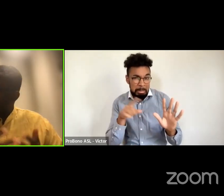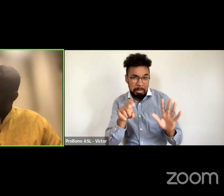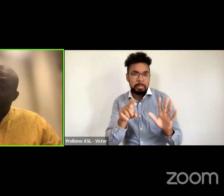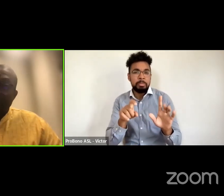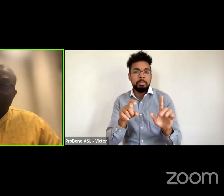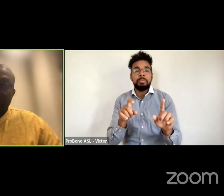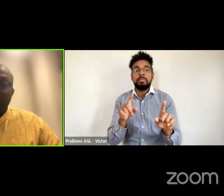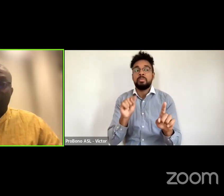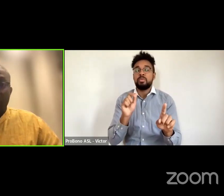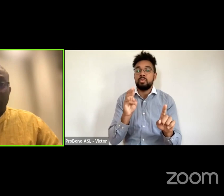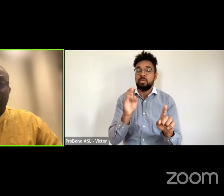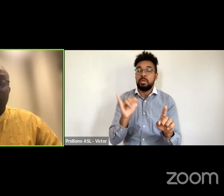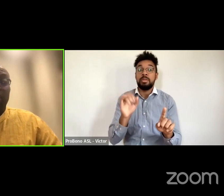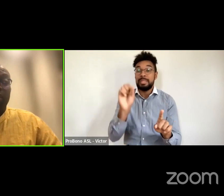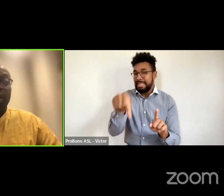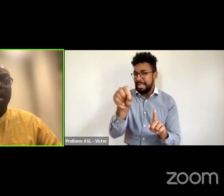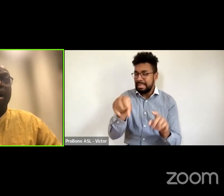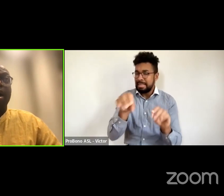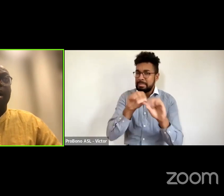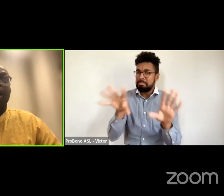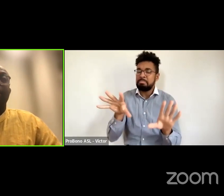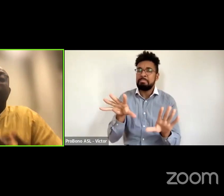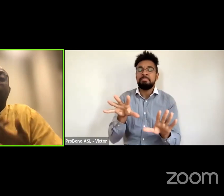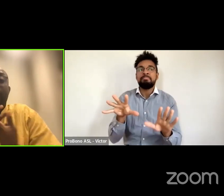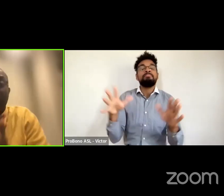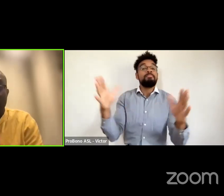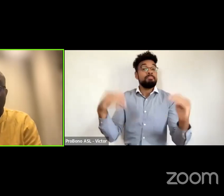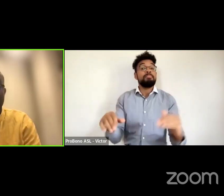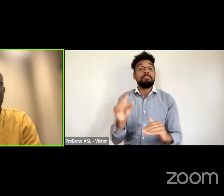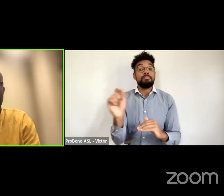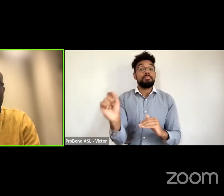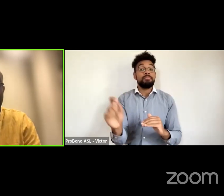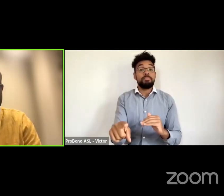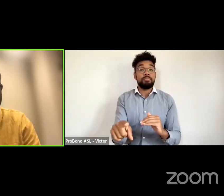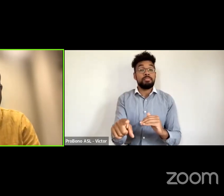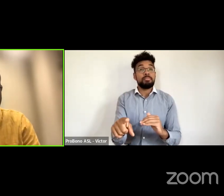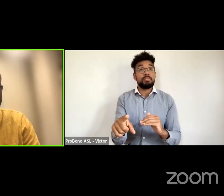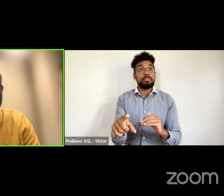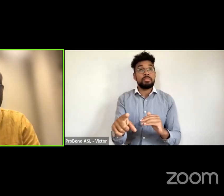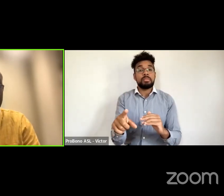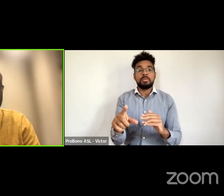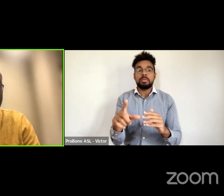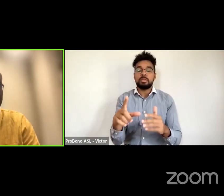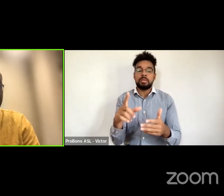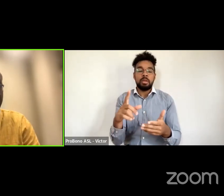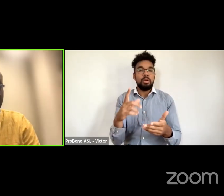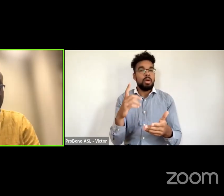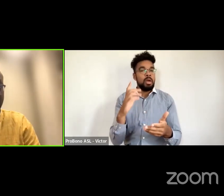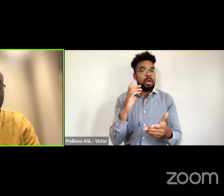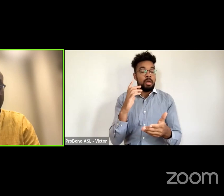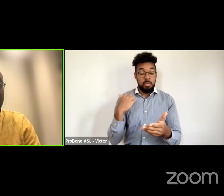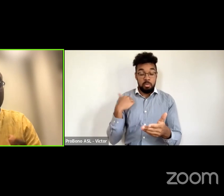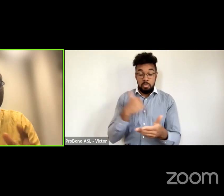i my next question is what should be our relationship to finance as artists